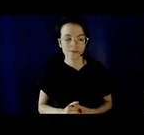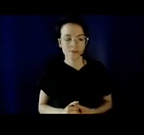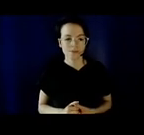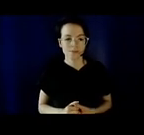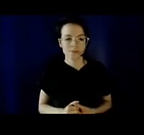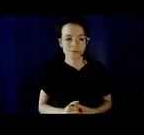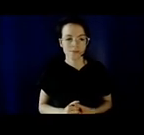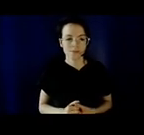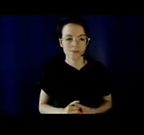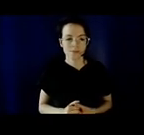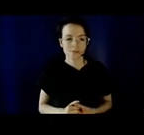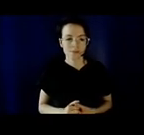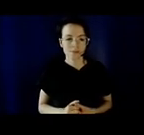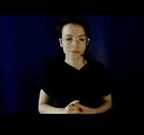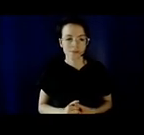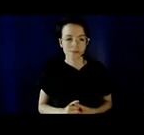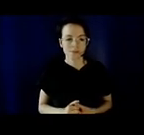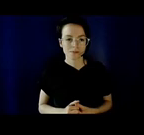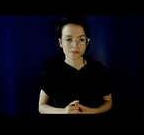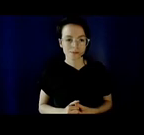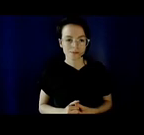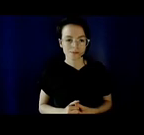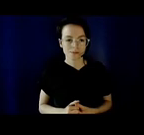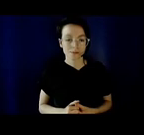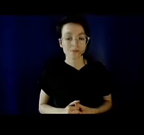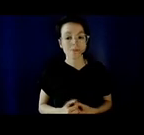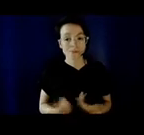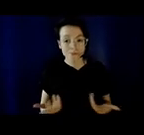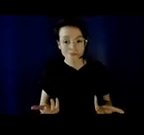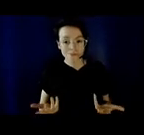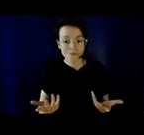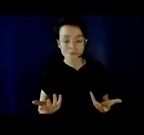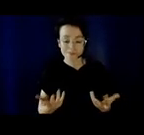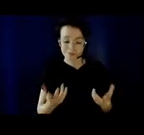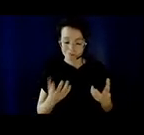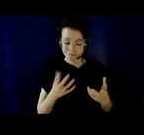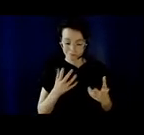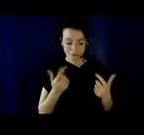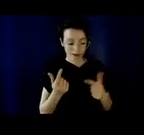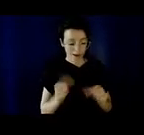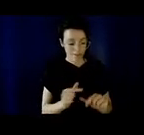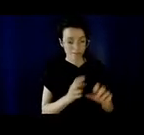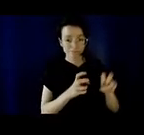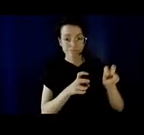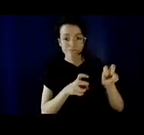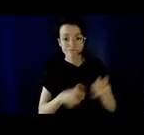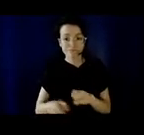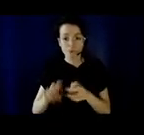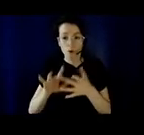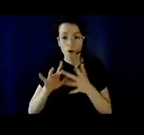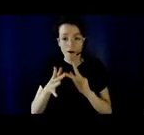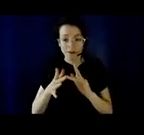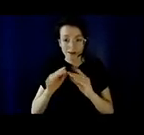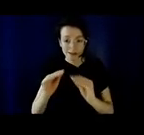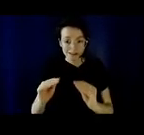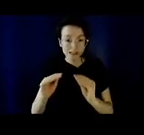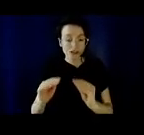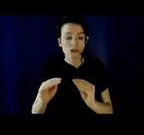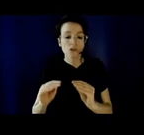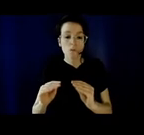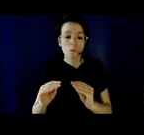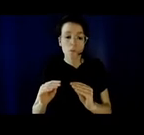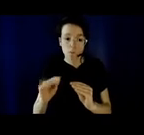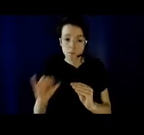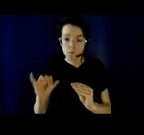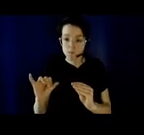However, in the transition to remote and online teaching, various teaching tools and options became widely